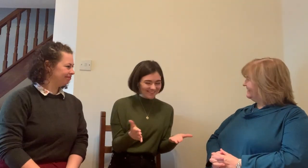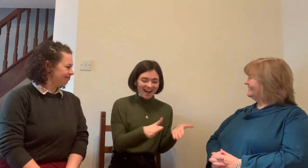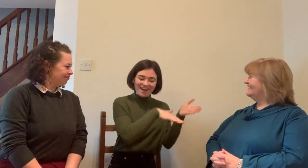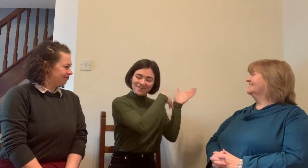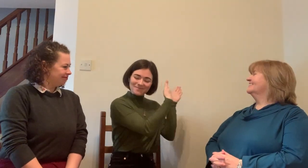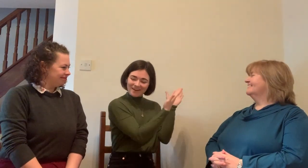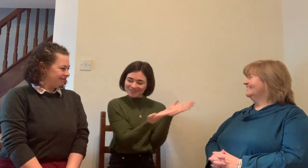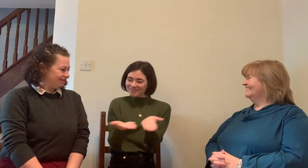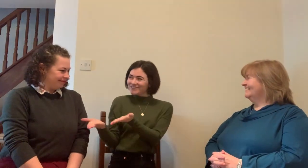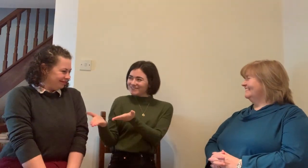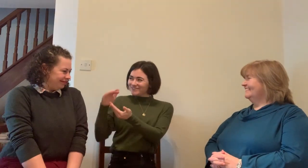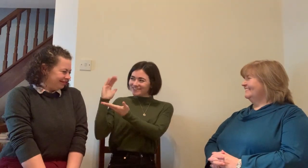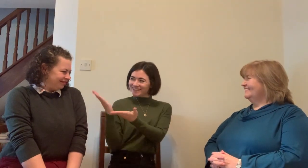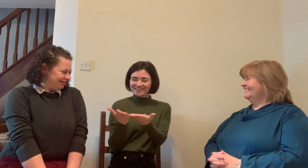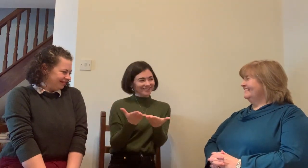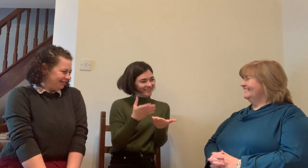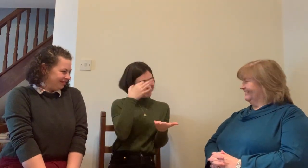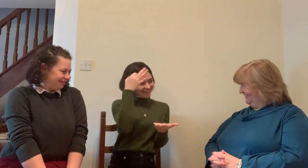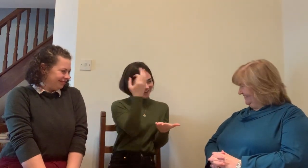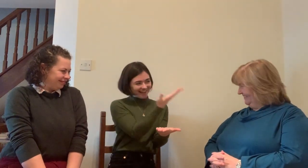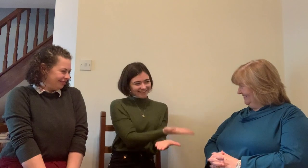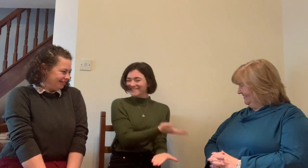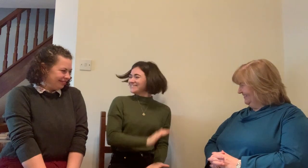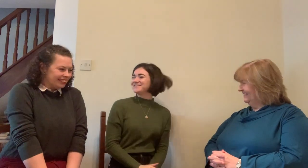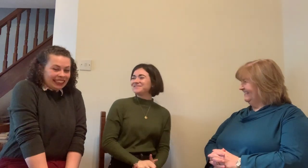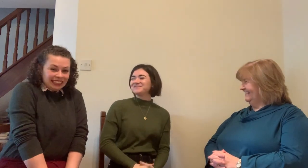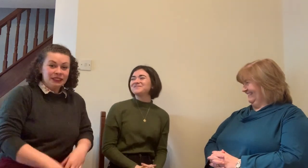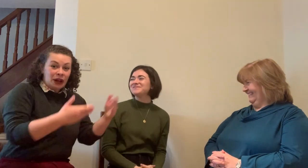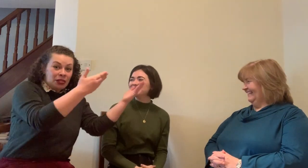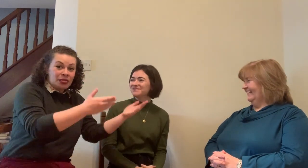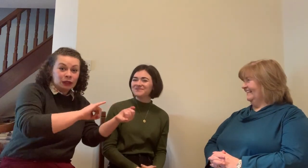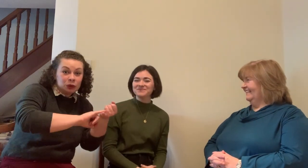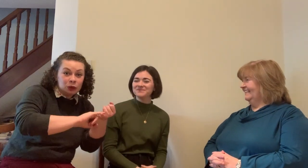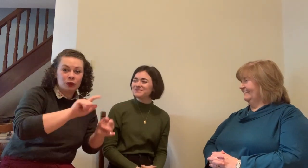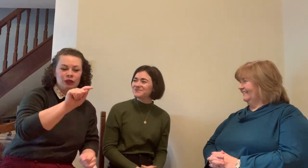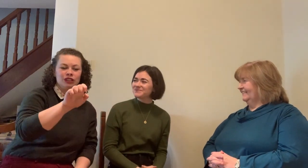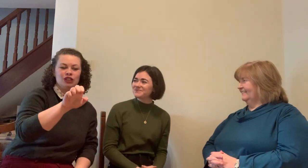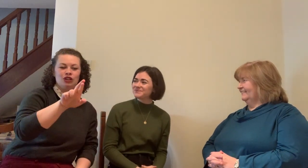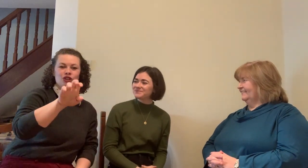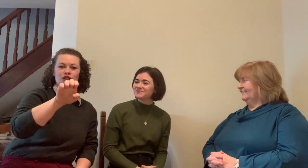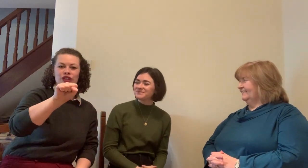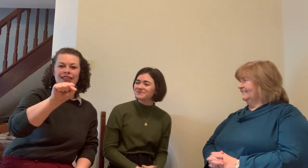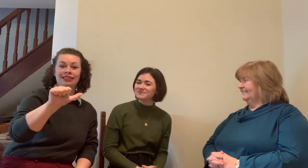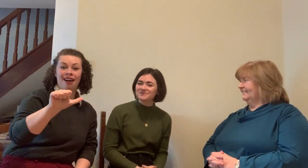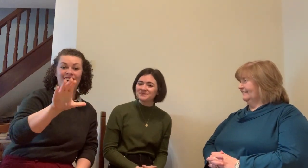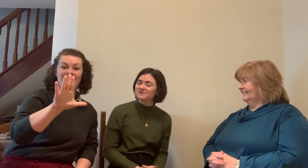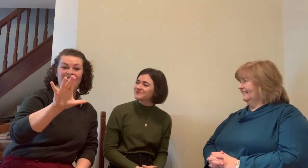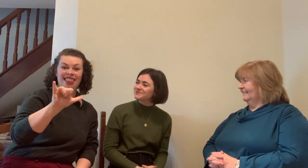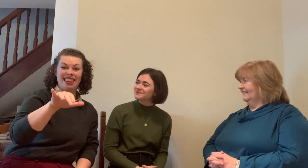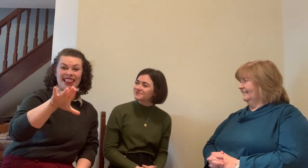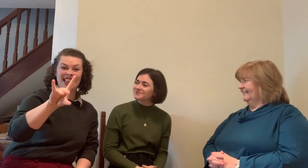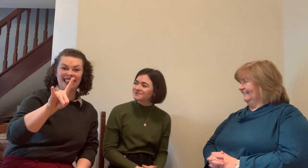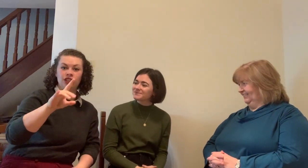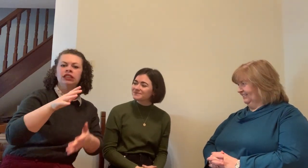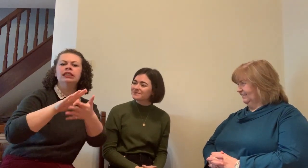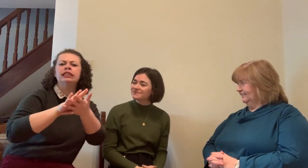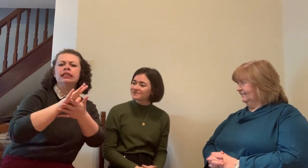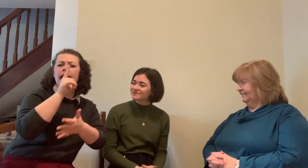Theresa. Welcome, welcome, welcome. Thank you so much for coming. feeling? Nervous. Nervous. I know this is going to be public and so